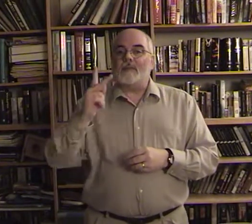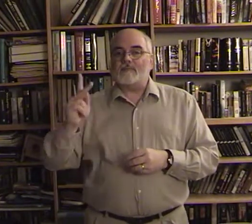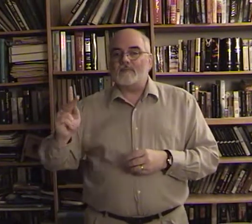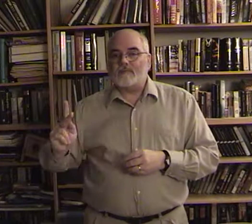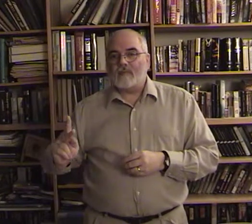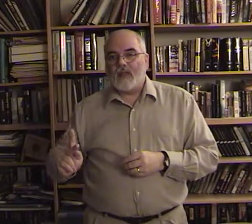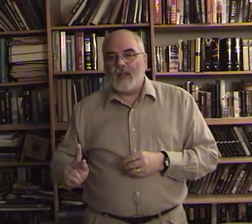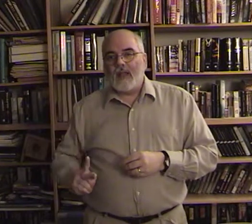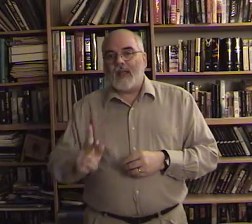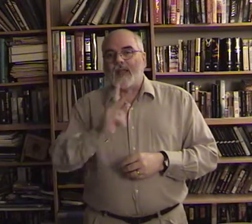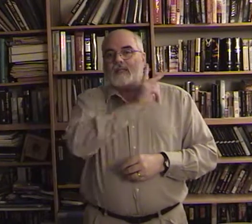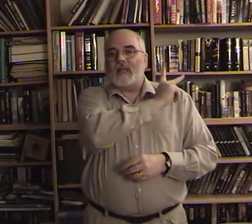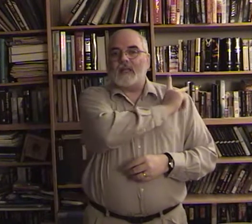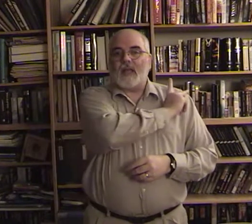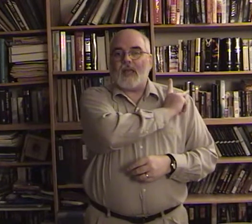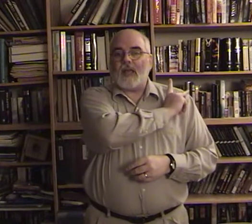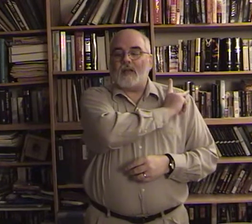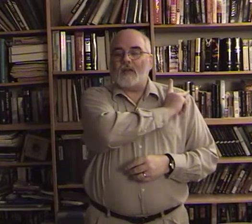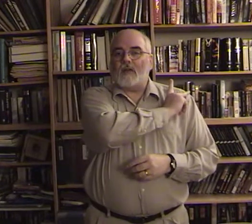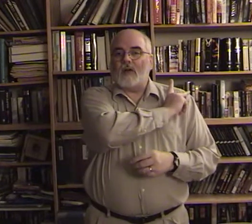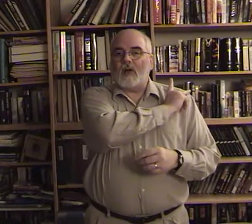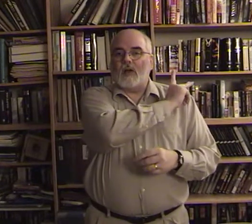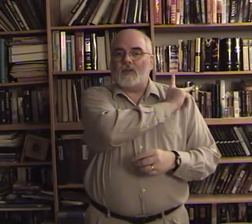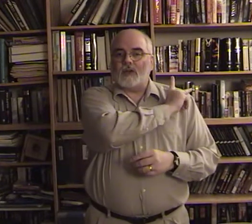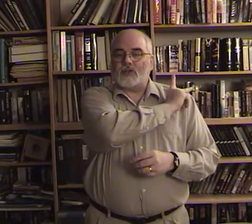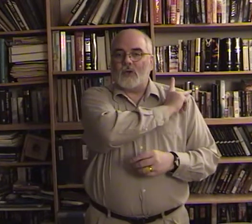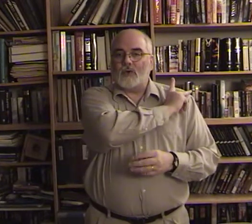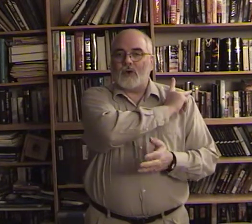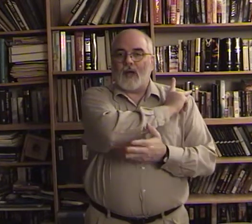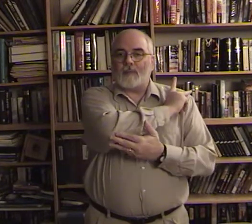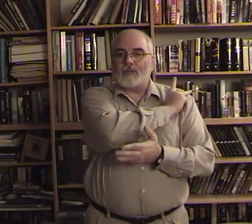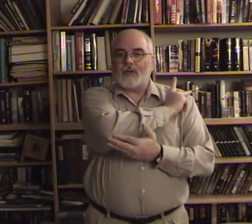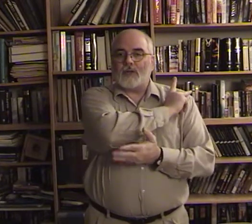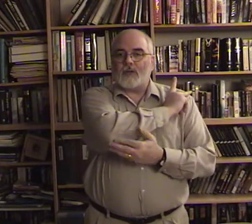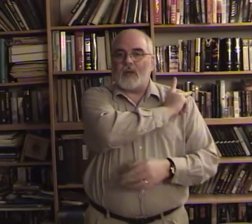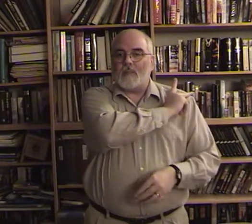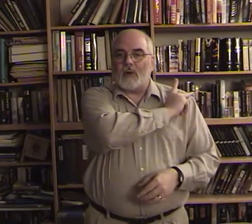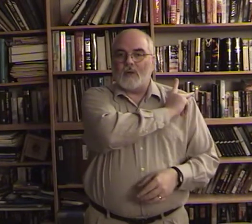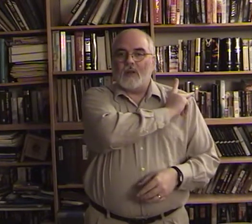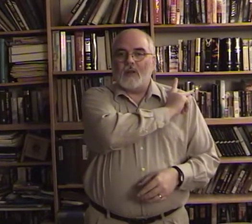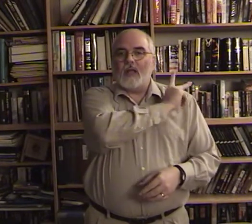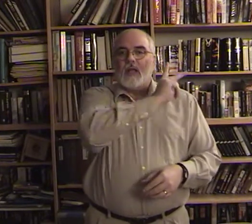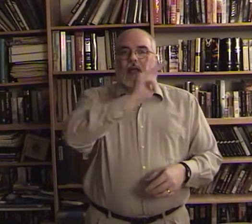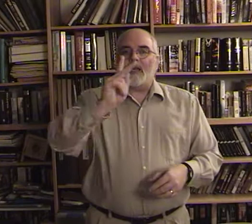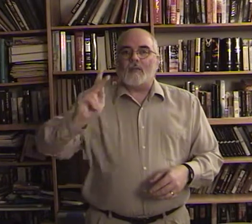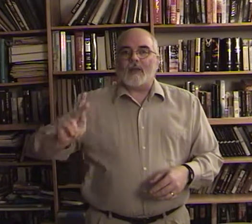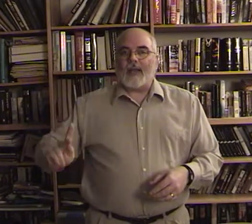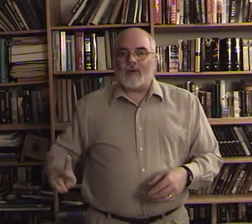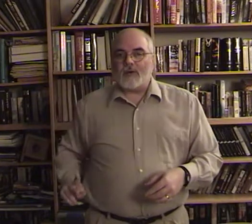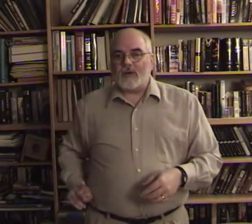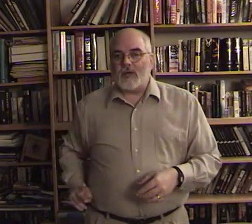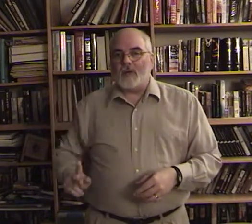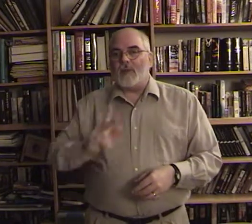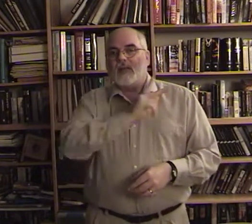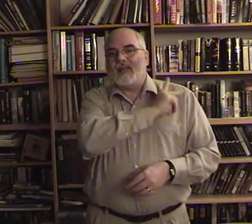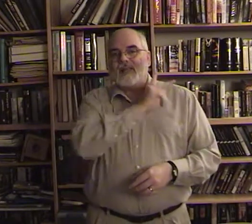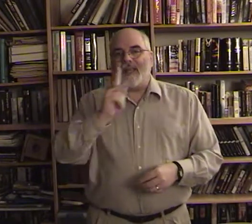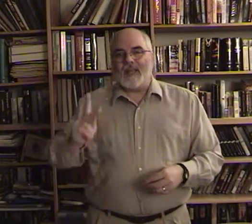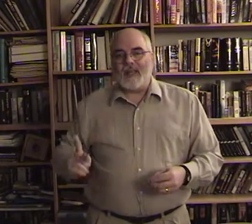it's k on the shoulder opposite your elbow coming down to your hip king